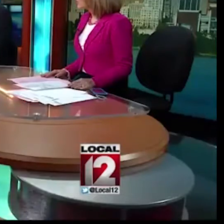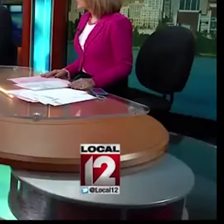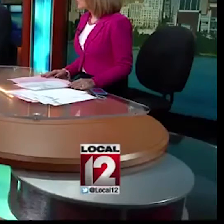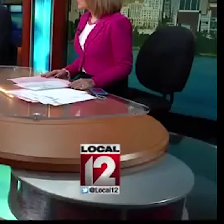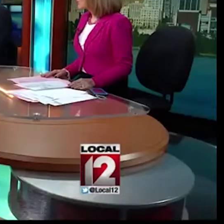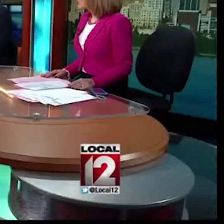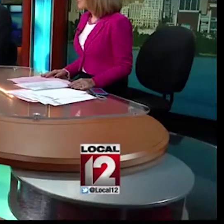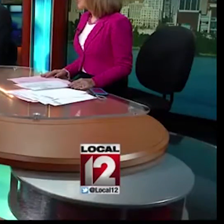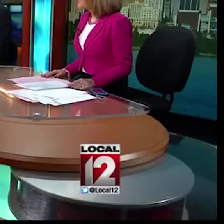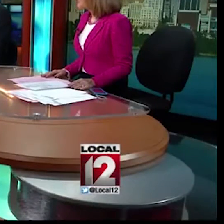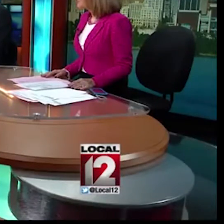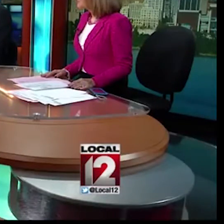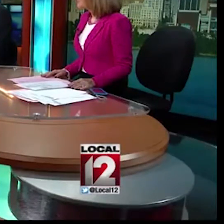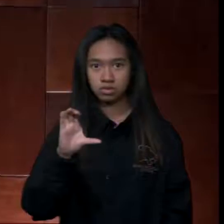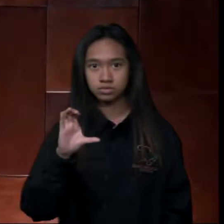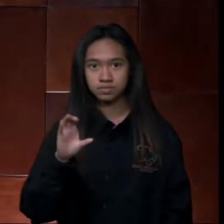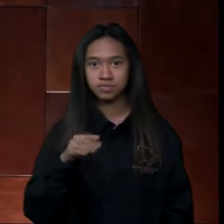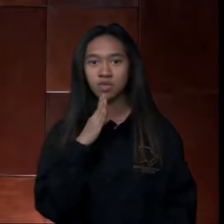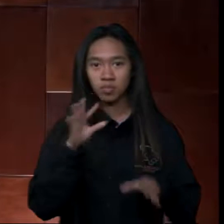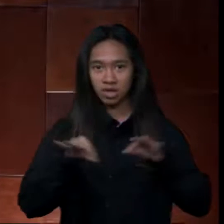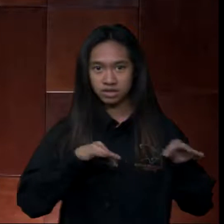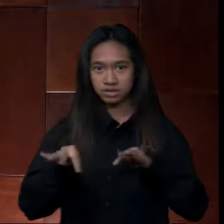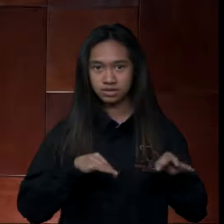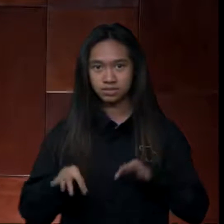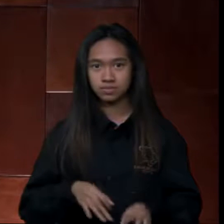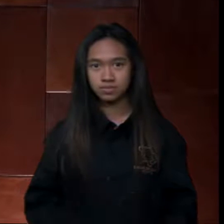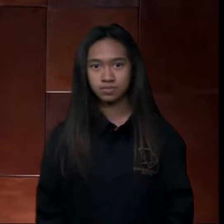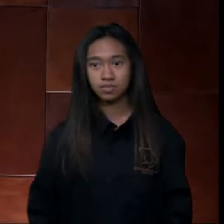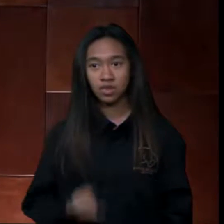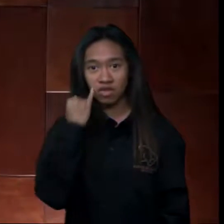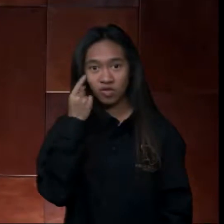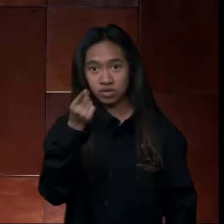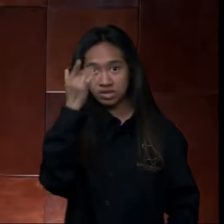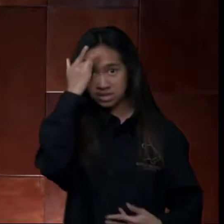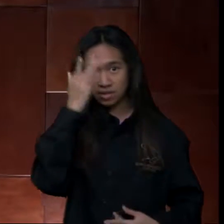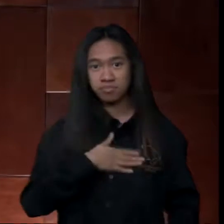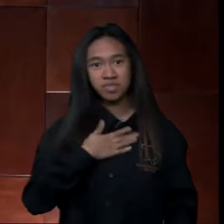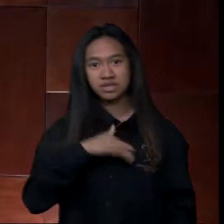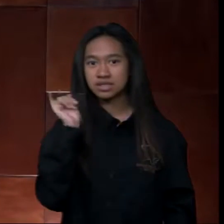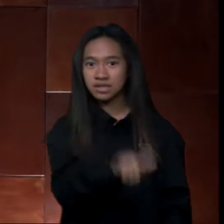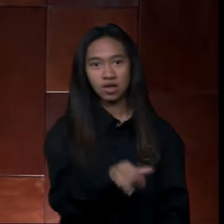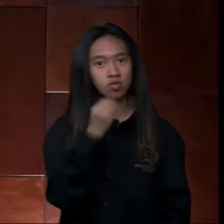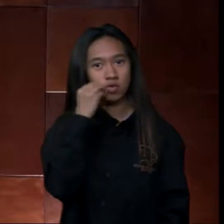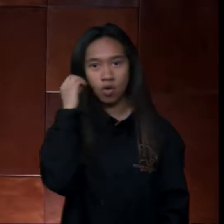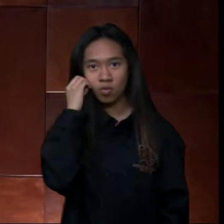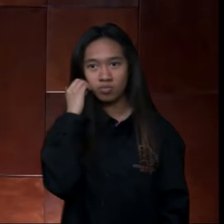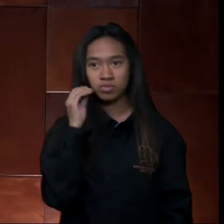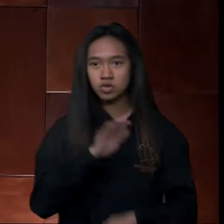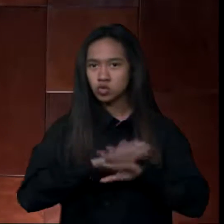around you, you're coughing and sneezing on them. If you are sick, please stay home. No one wants your stuff.